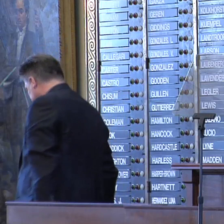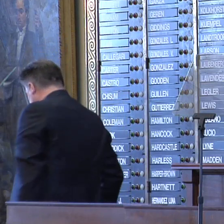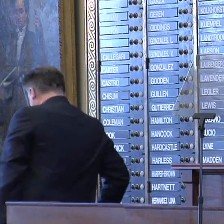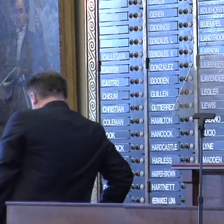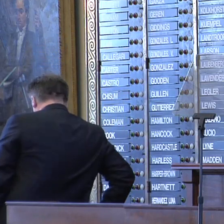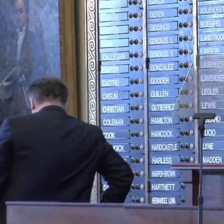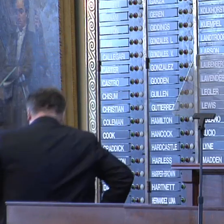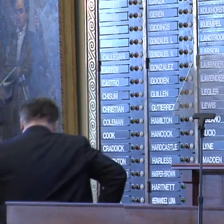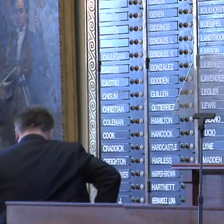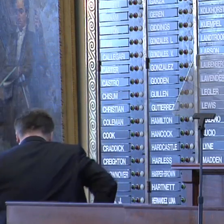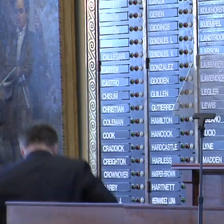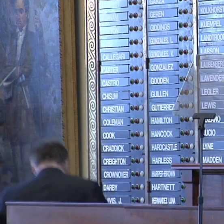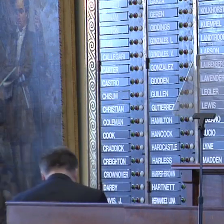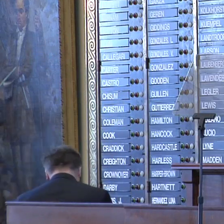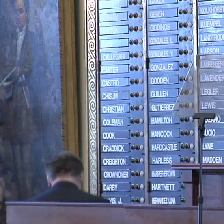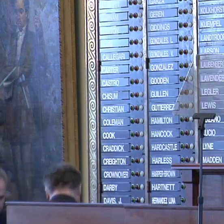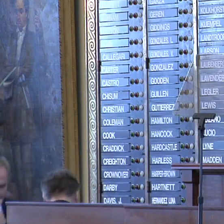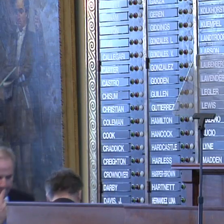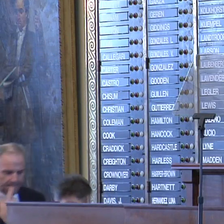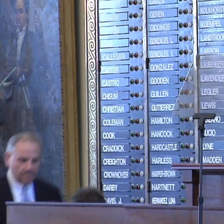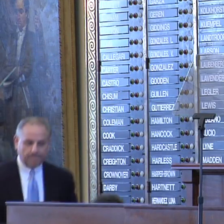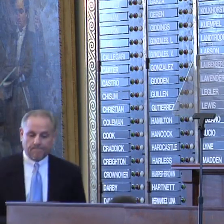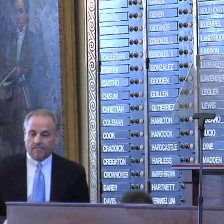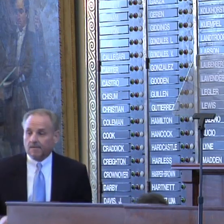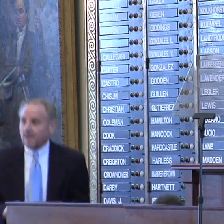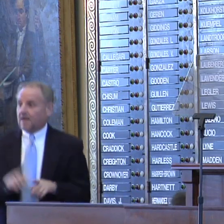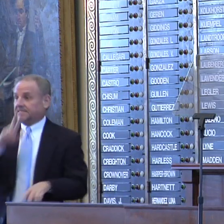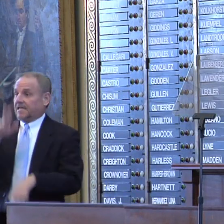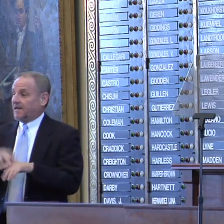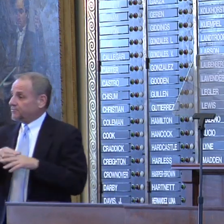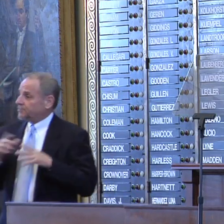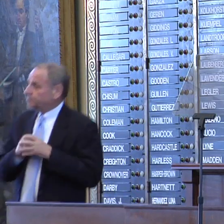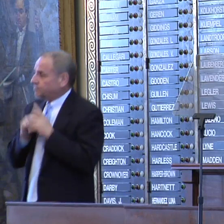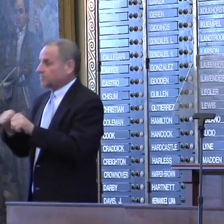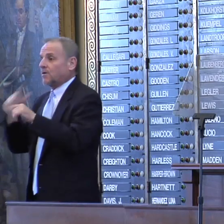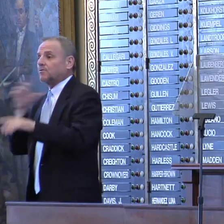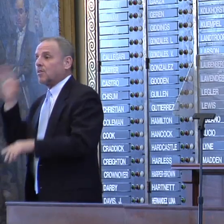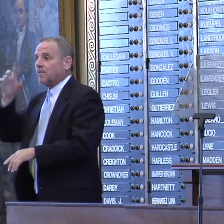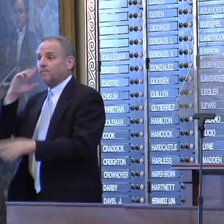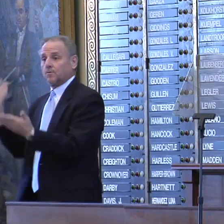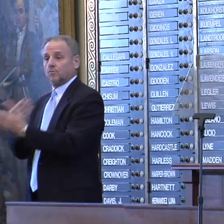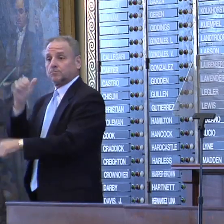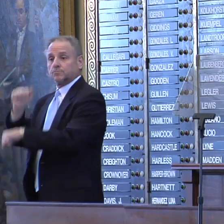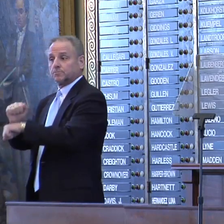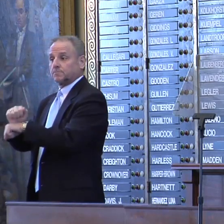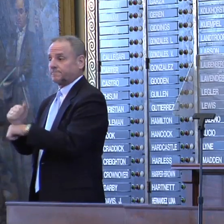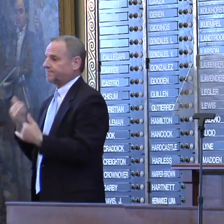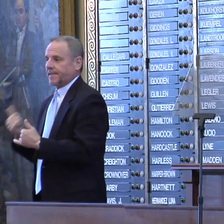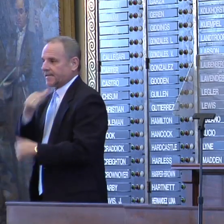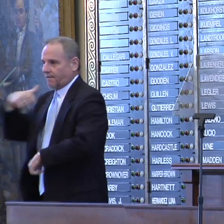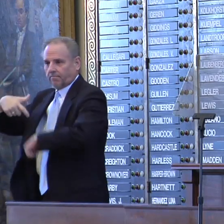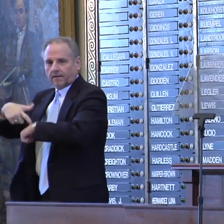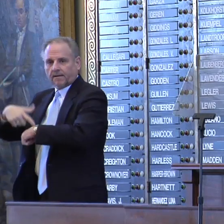struggles to recover from the ongoing economic crisis and states go head to head for new jobs, now is not